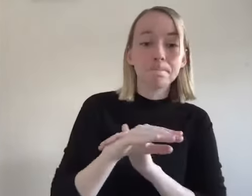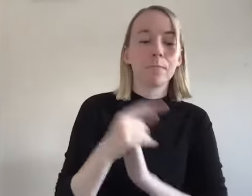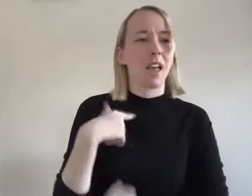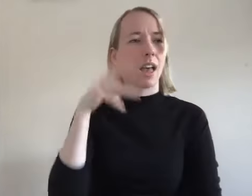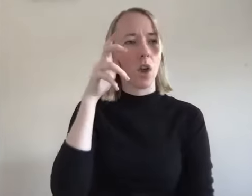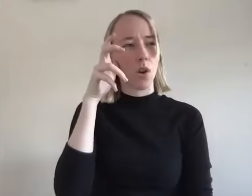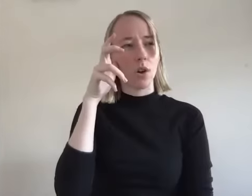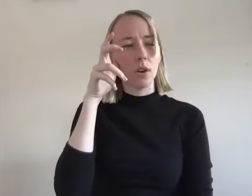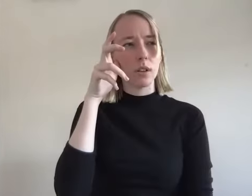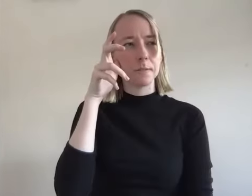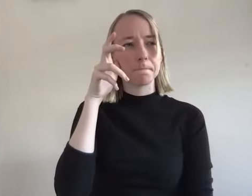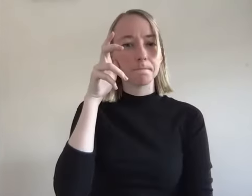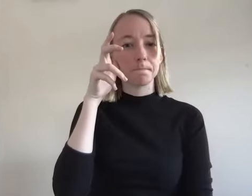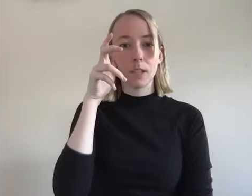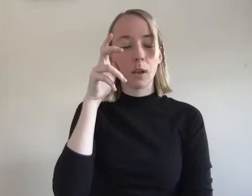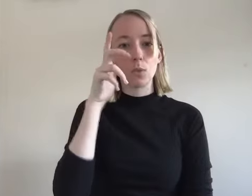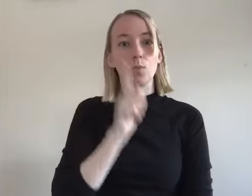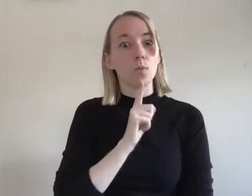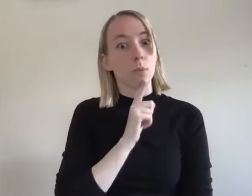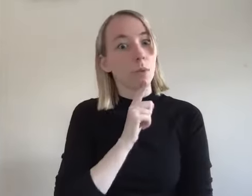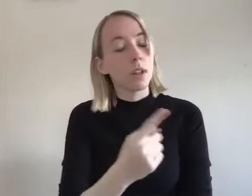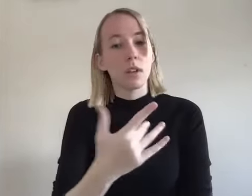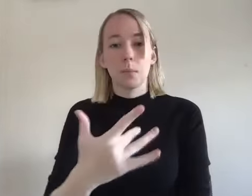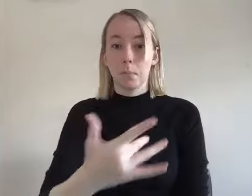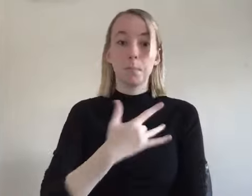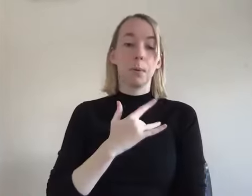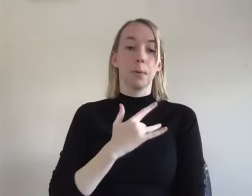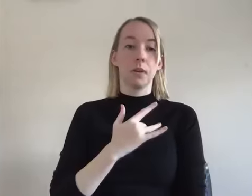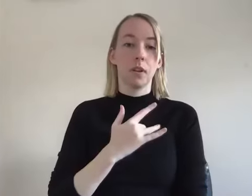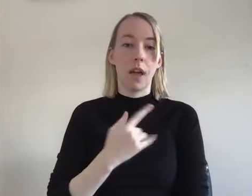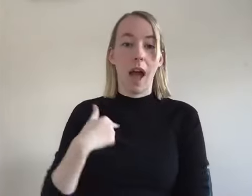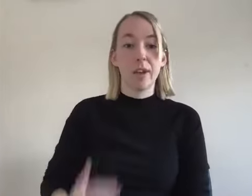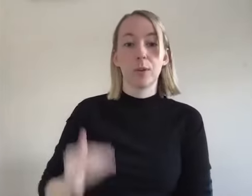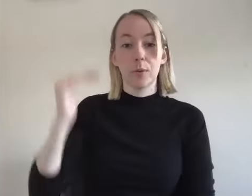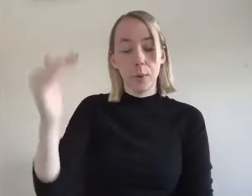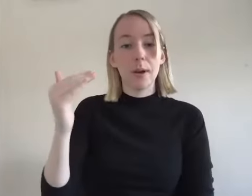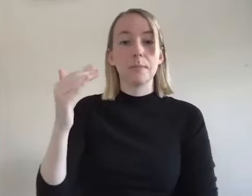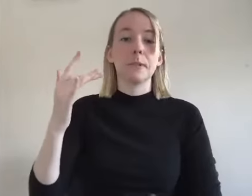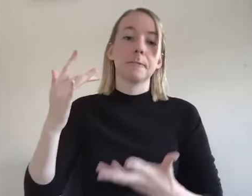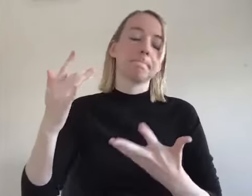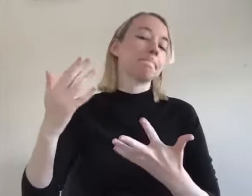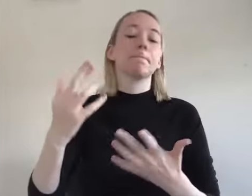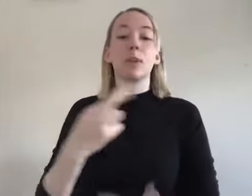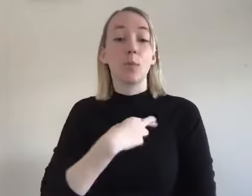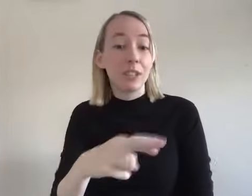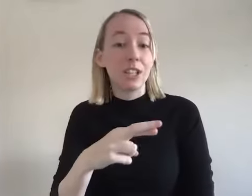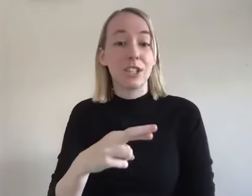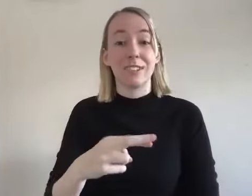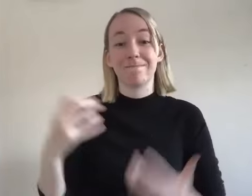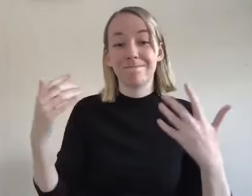went to i heard uh it was like such a god shot because um i also i grew up in a religion that's homophobic and i